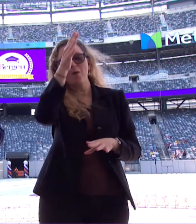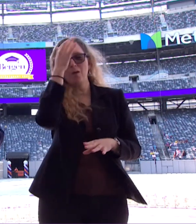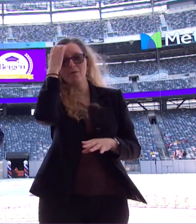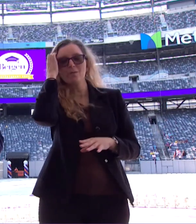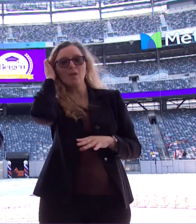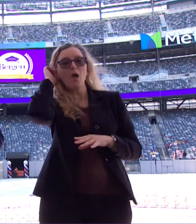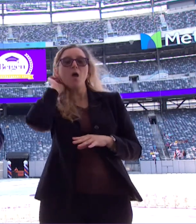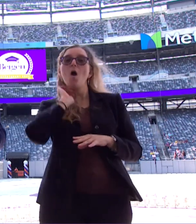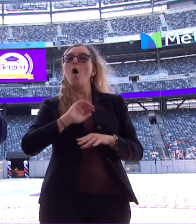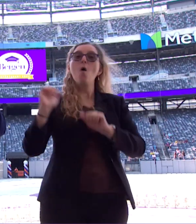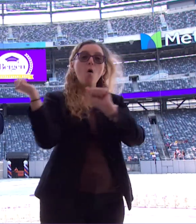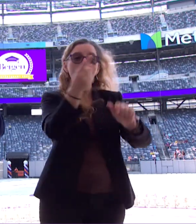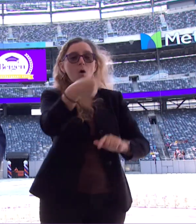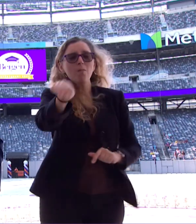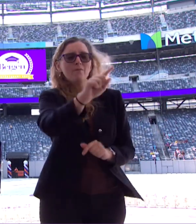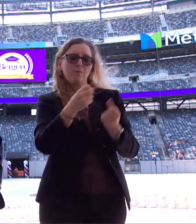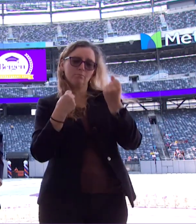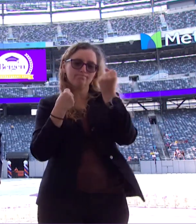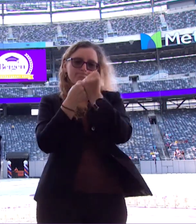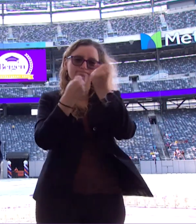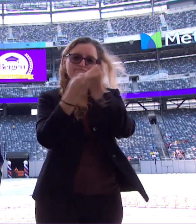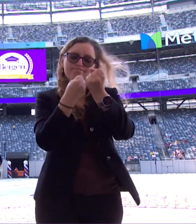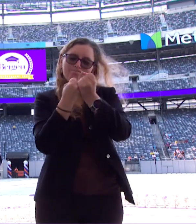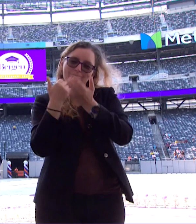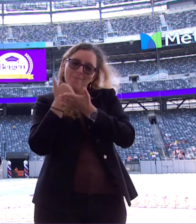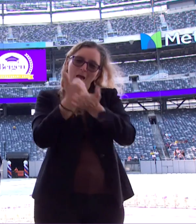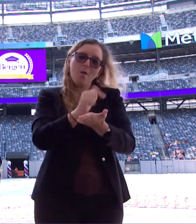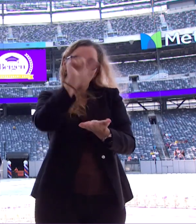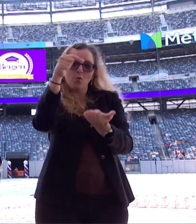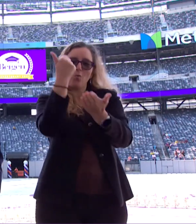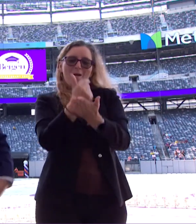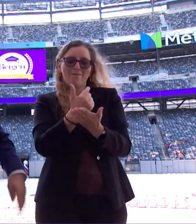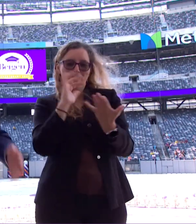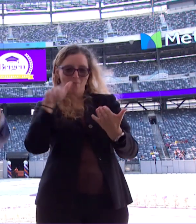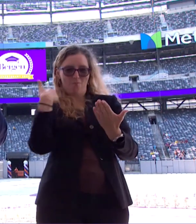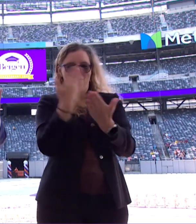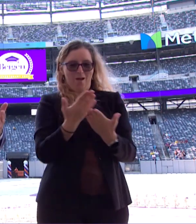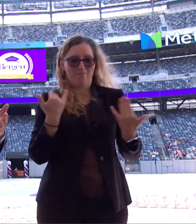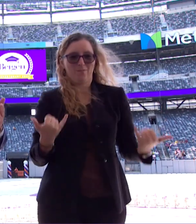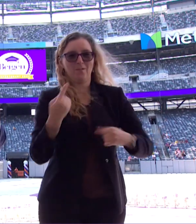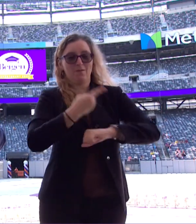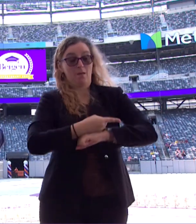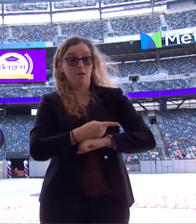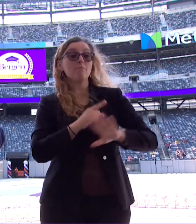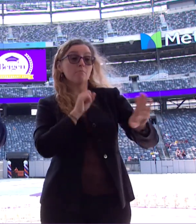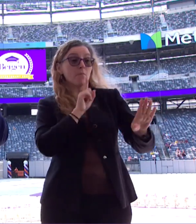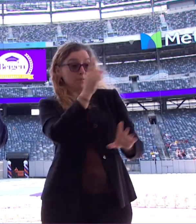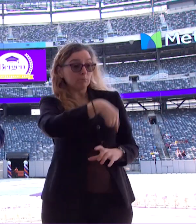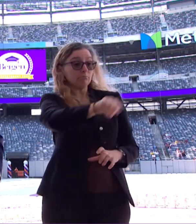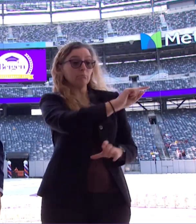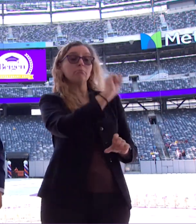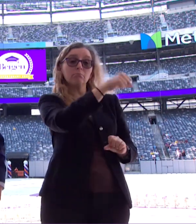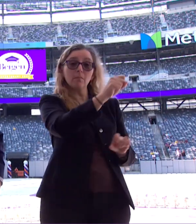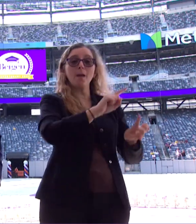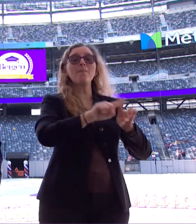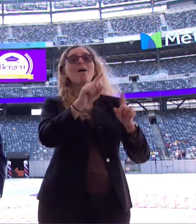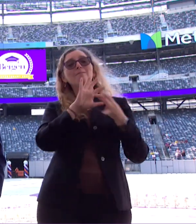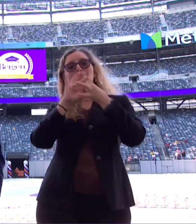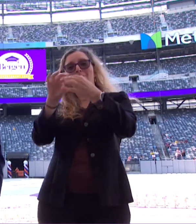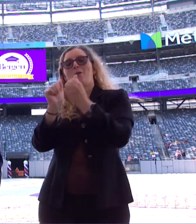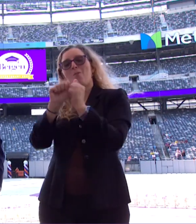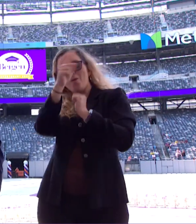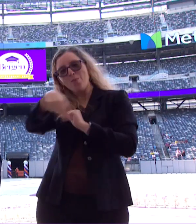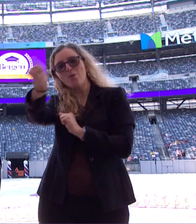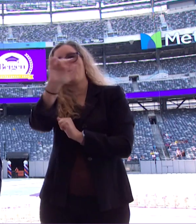All of you helped your graduates get here today. So as much as it is about them, today is about you too